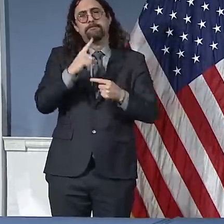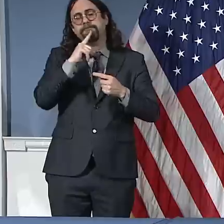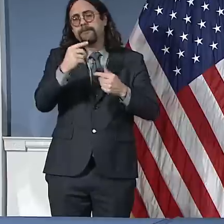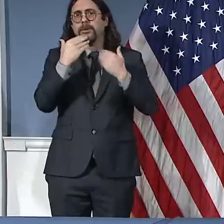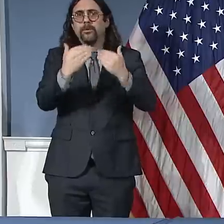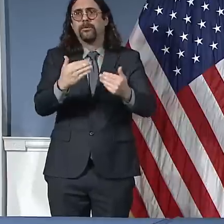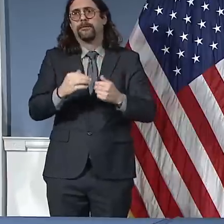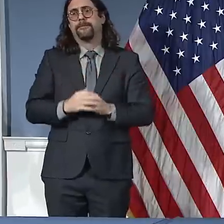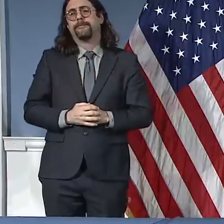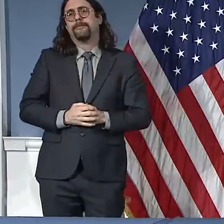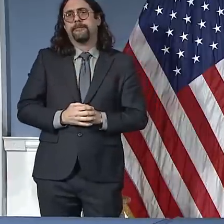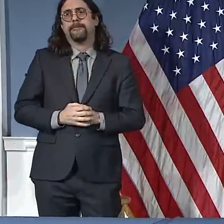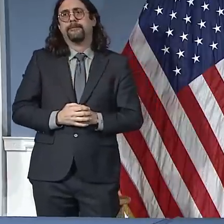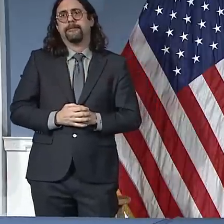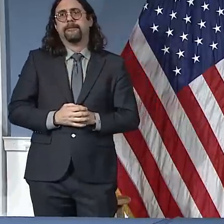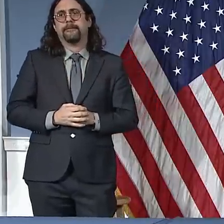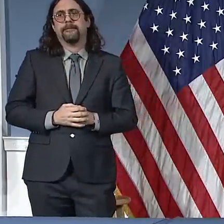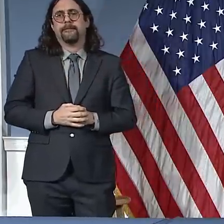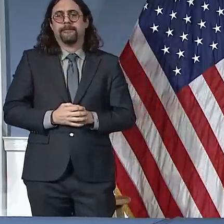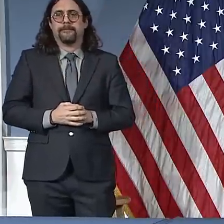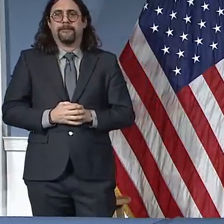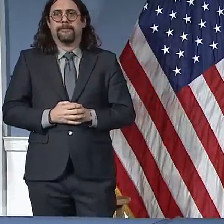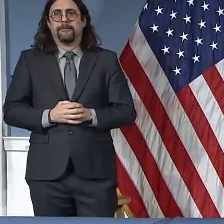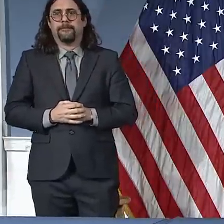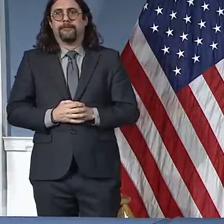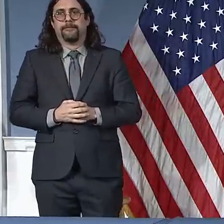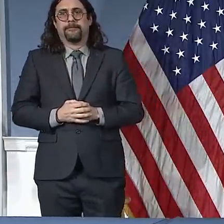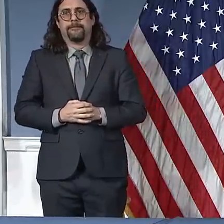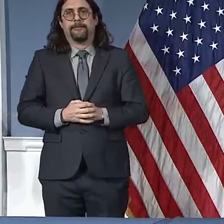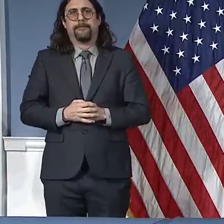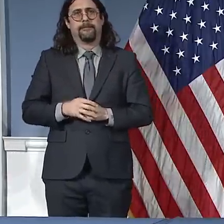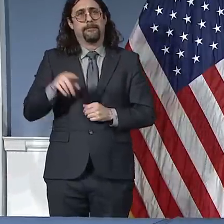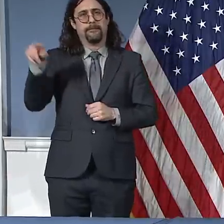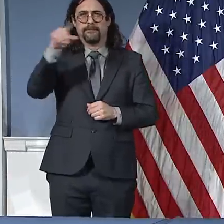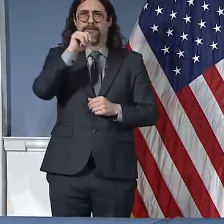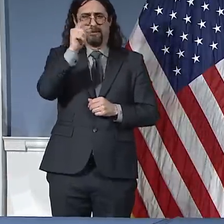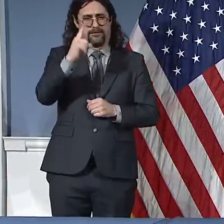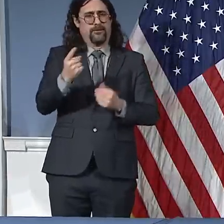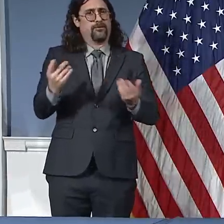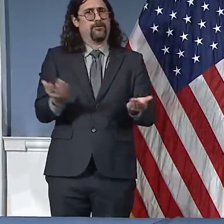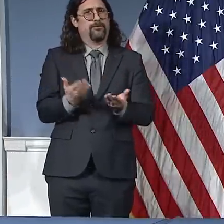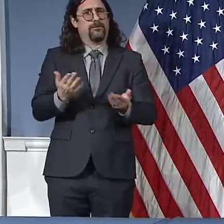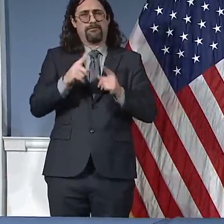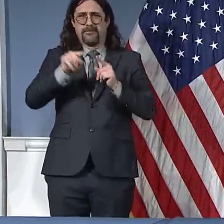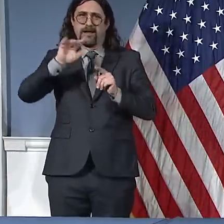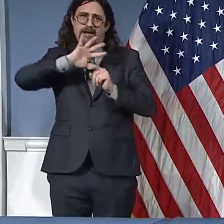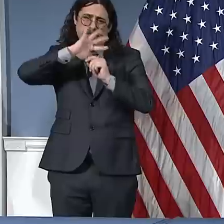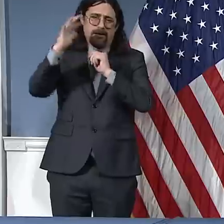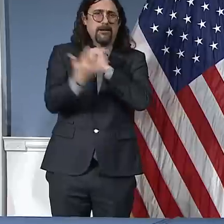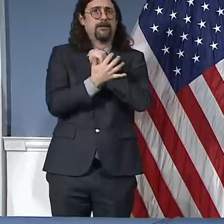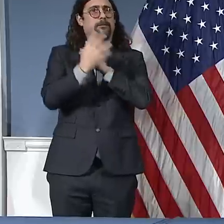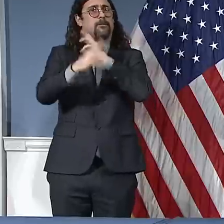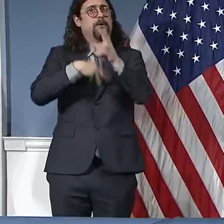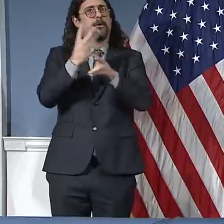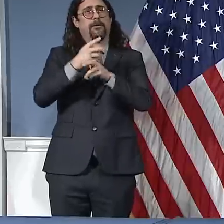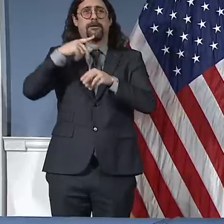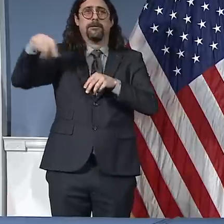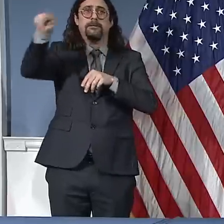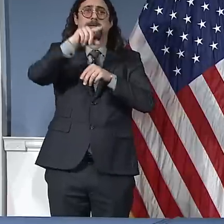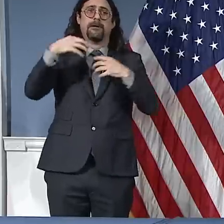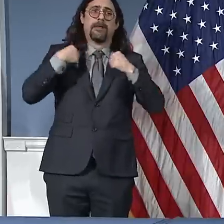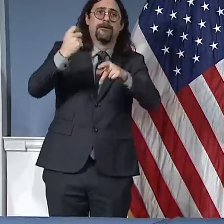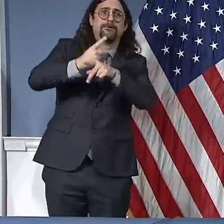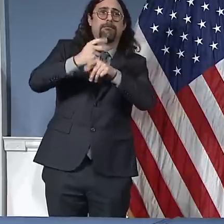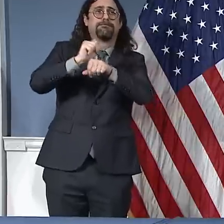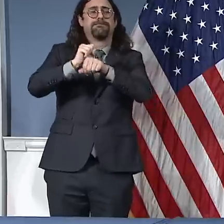all over the world, and they're doing amazing work right now. Our educators are so proud of the amazing work that's been done